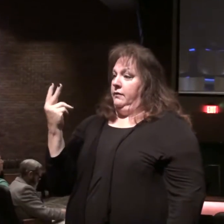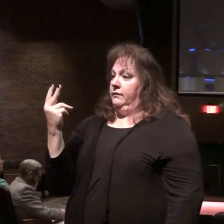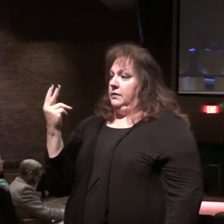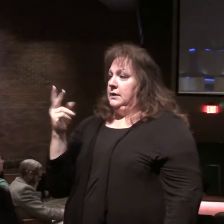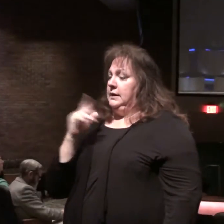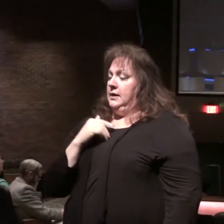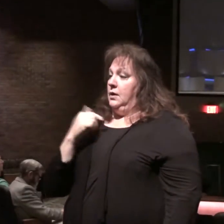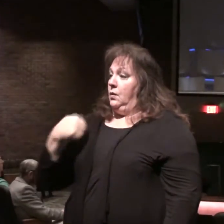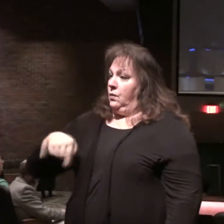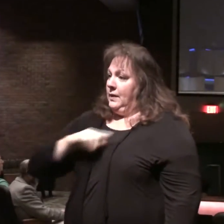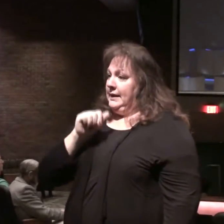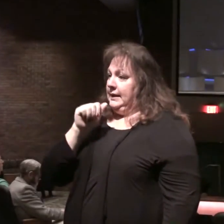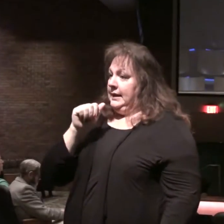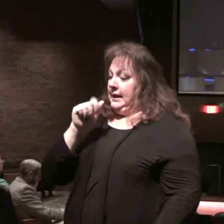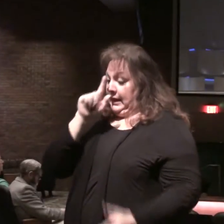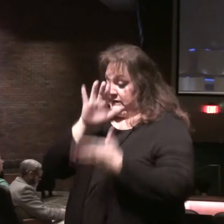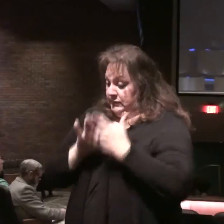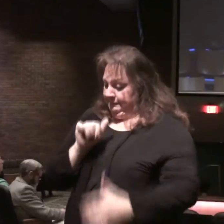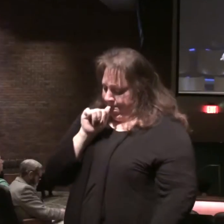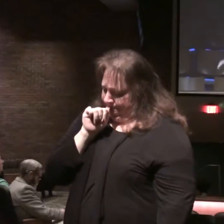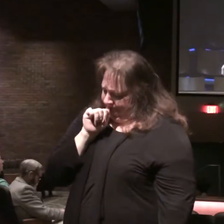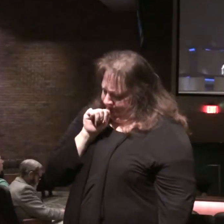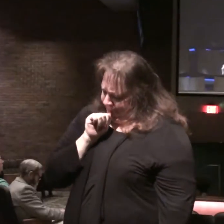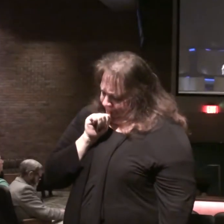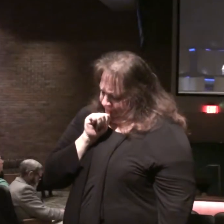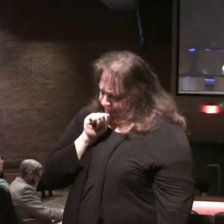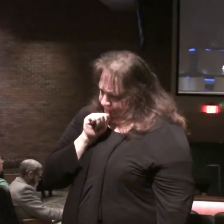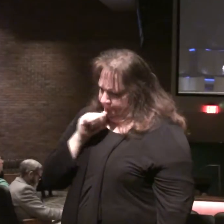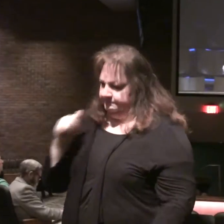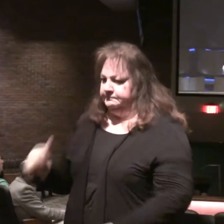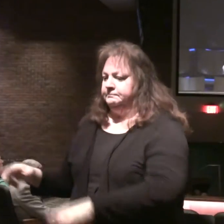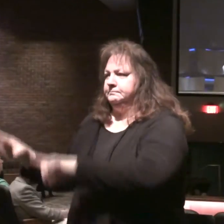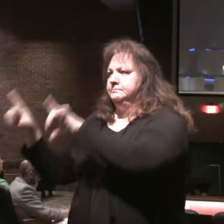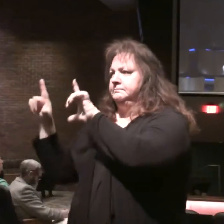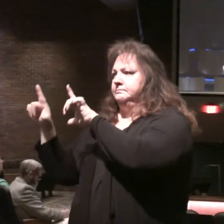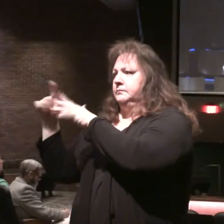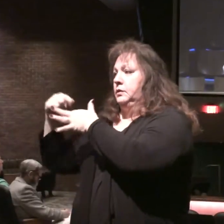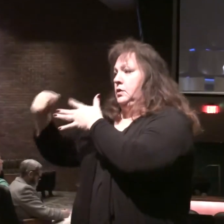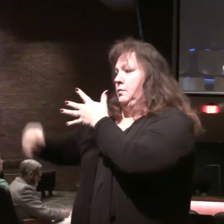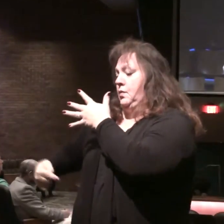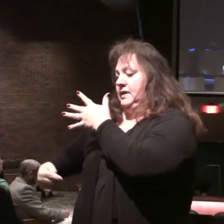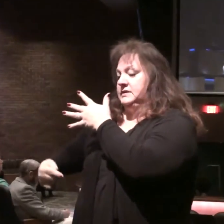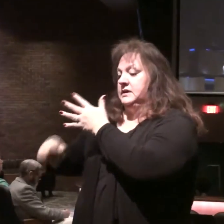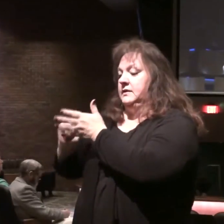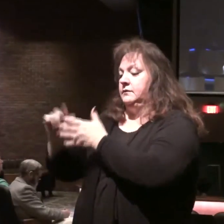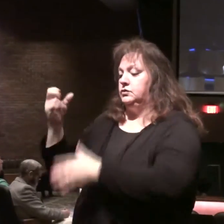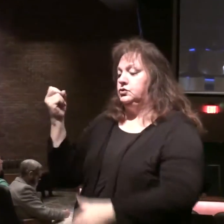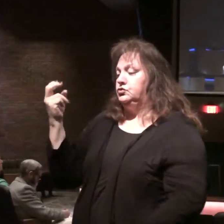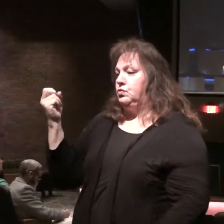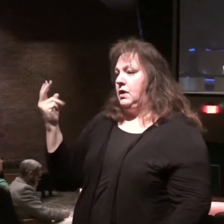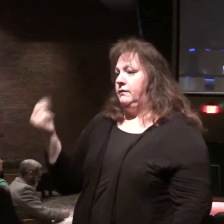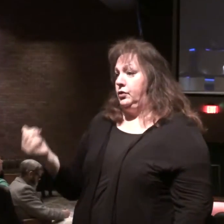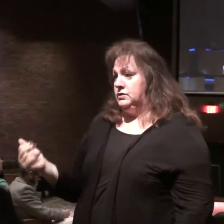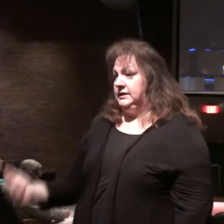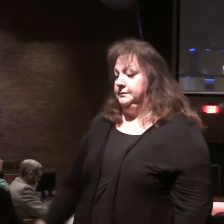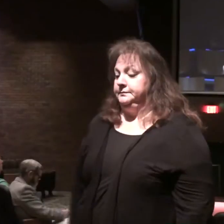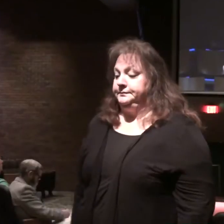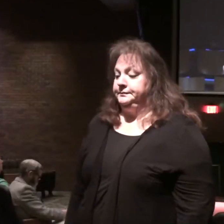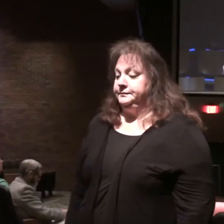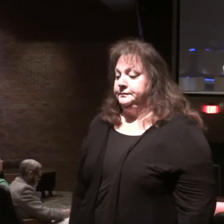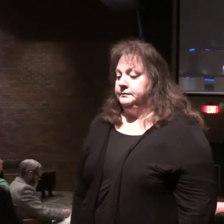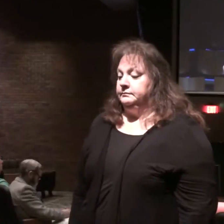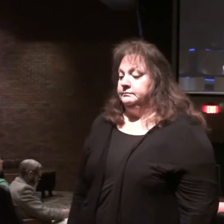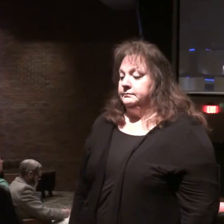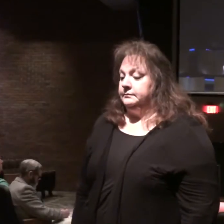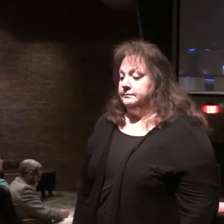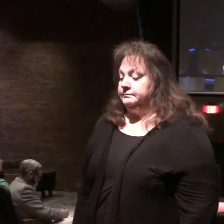the perseverance of the saints. I want to put up just those points of review in verses 12 and 13. It's been